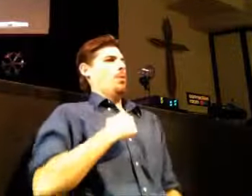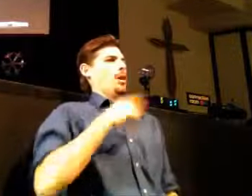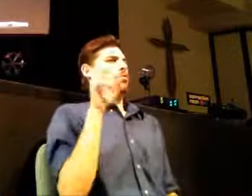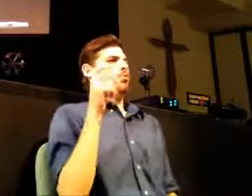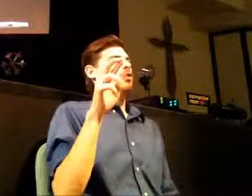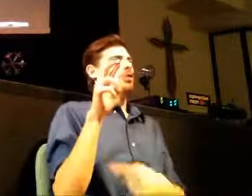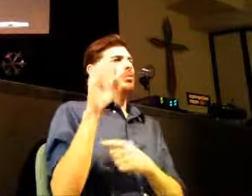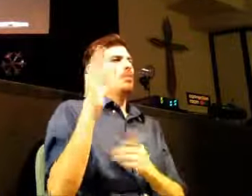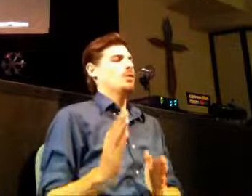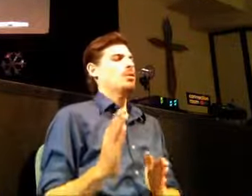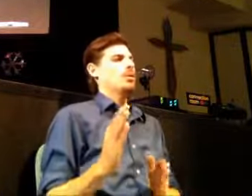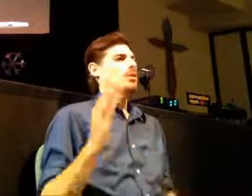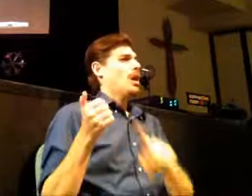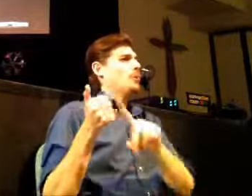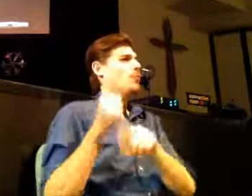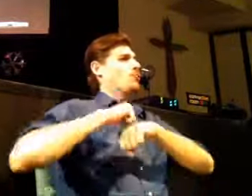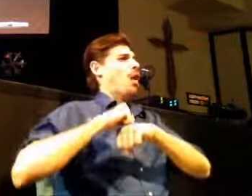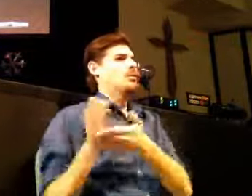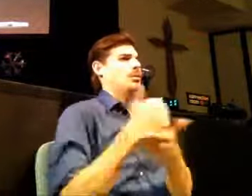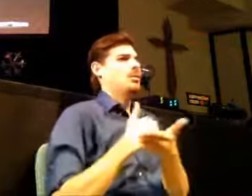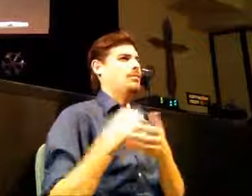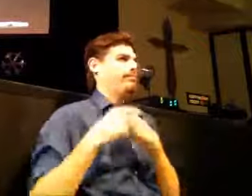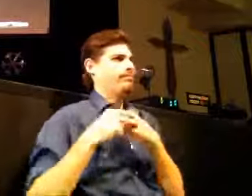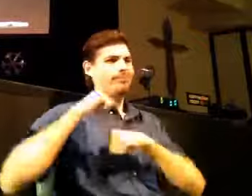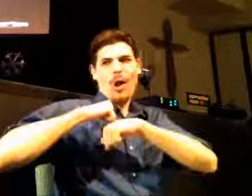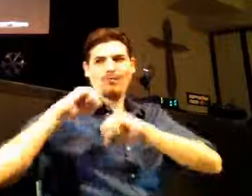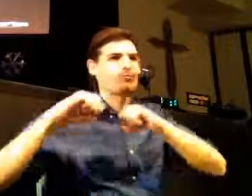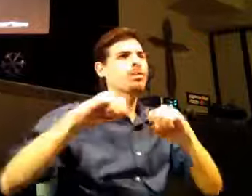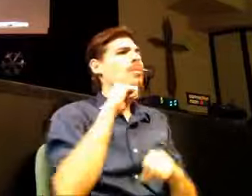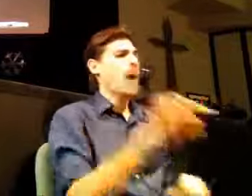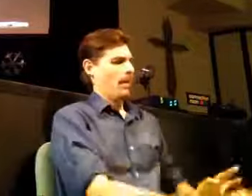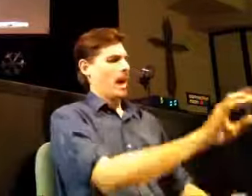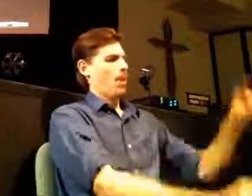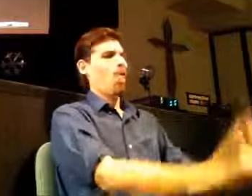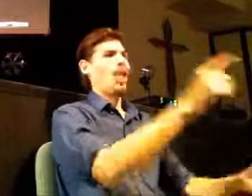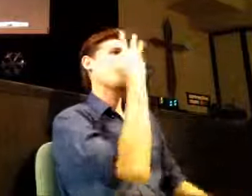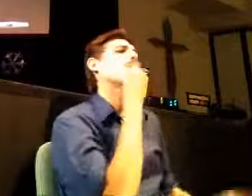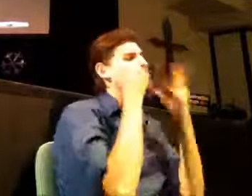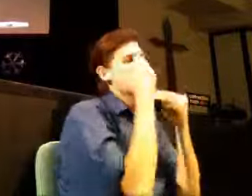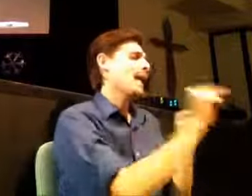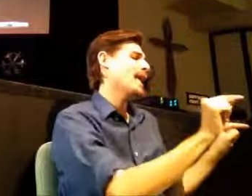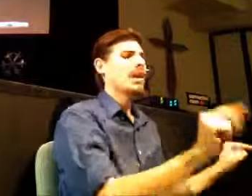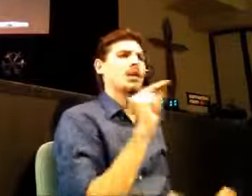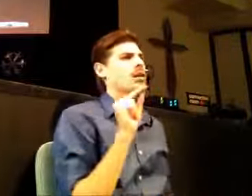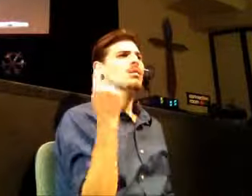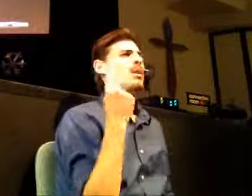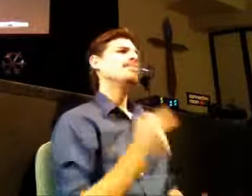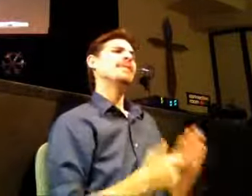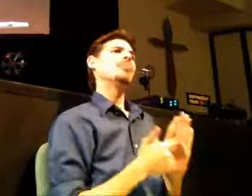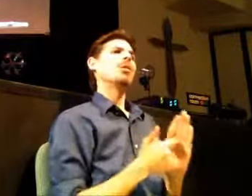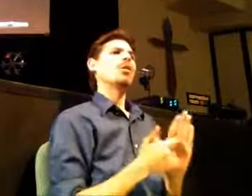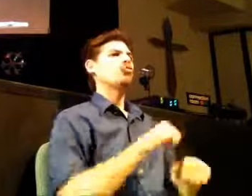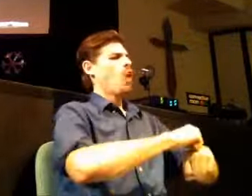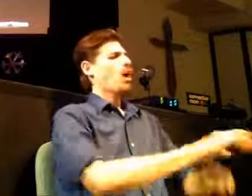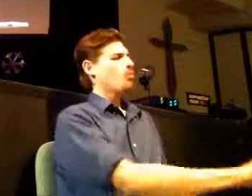man. And he had a rock collection. You lots of people had rock collection. But for him, he never picked up rocks just because they were pretty. He picked up rocks because it was symbolic of something that God had done in his life. So he always had a rock